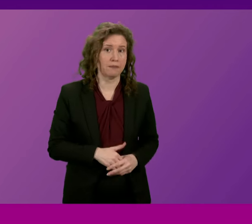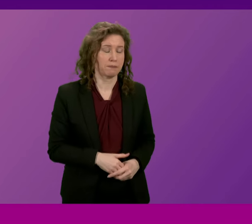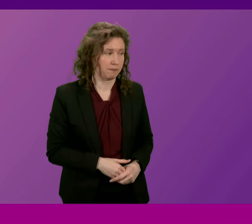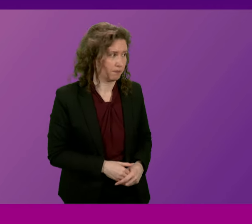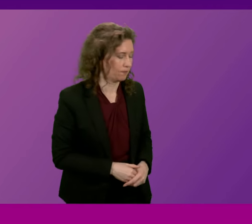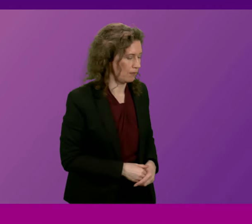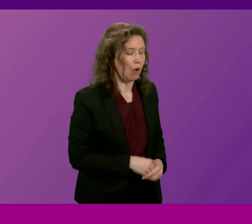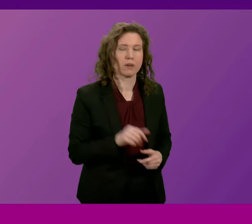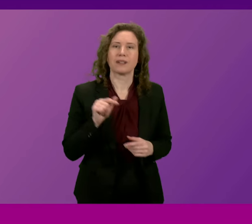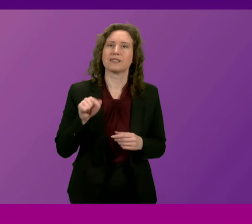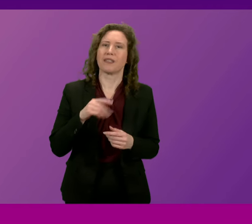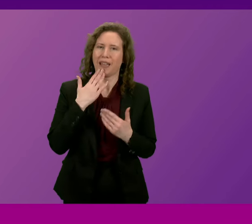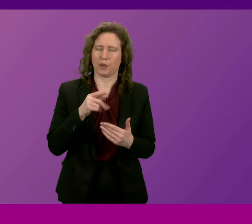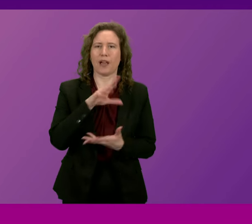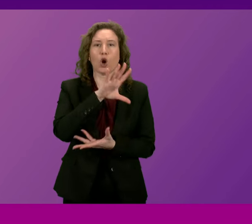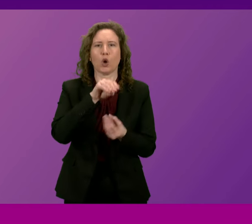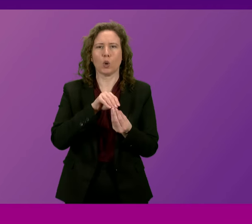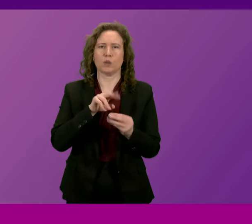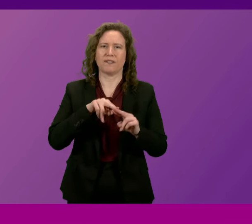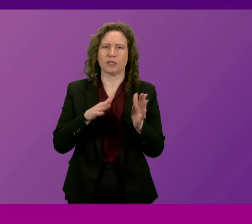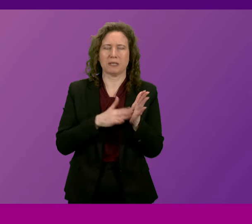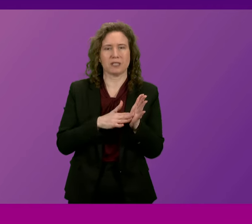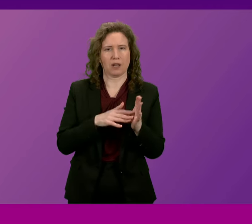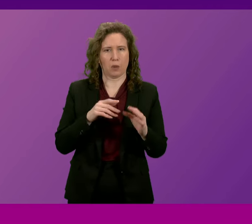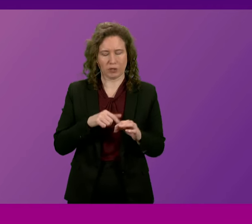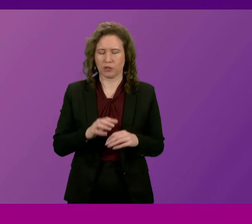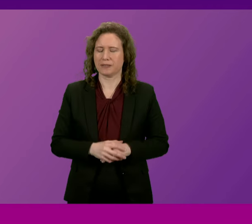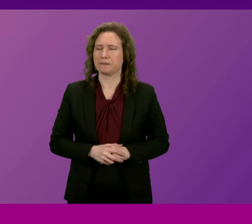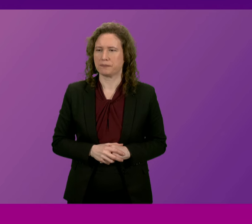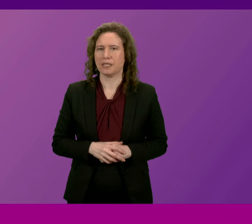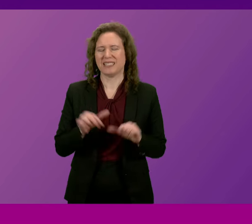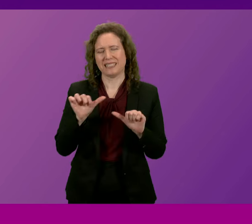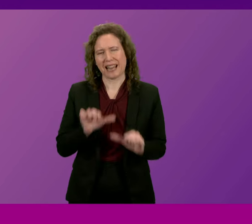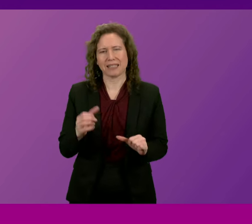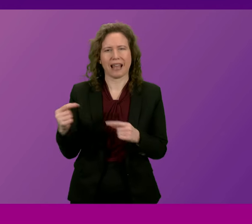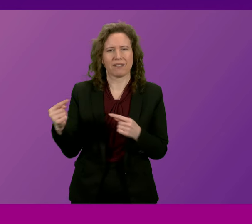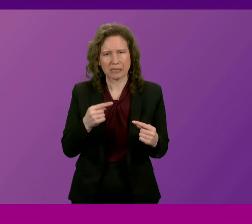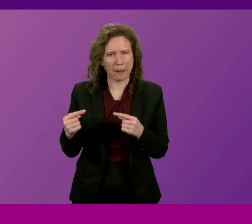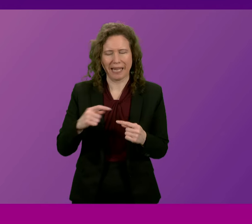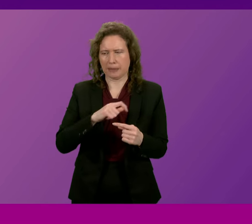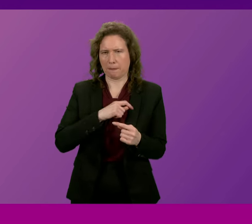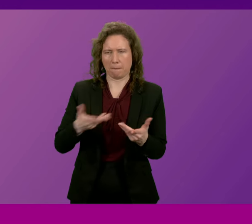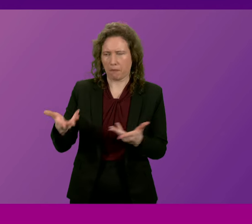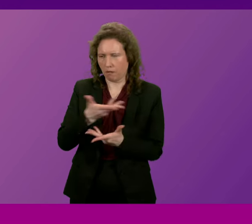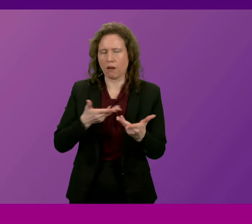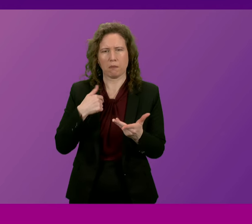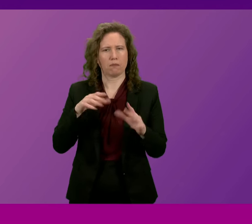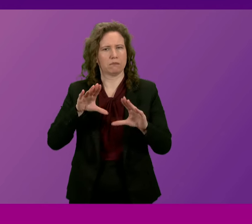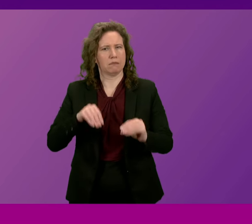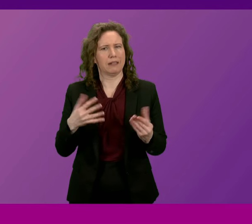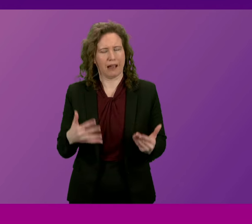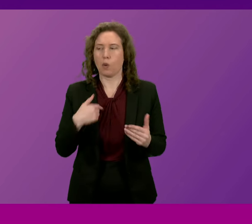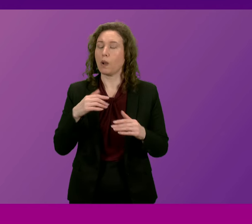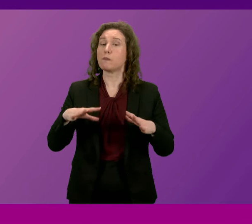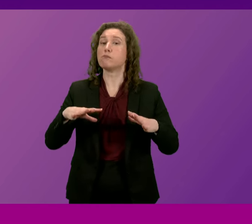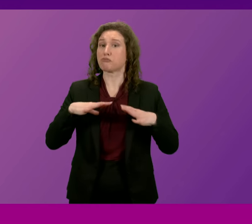Thank you that concludes First Minister's questions the next item of business is a Member's Business Debate in the name of Gillian Mackay and there will